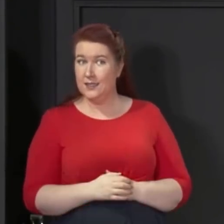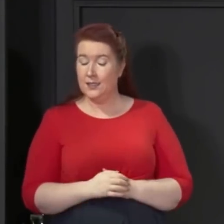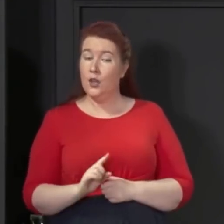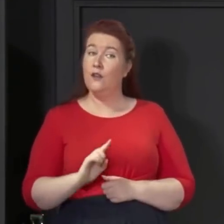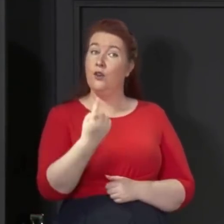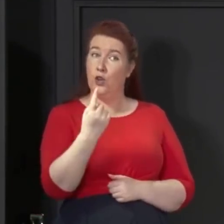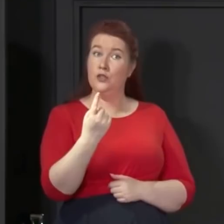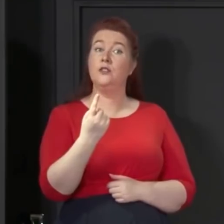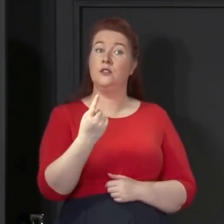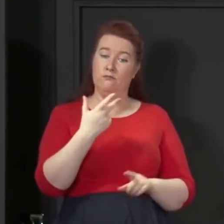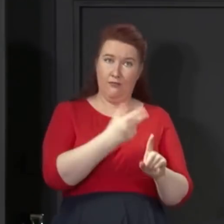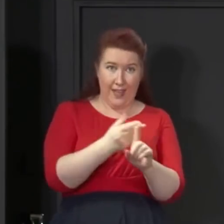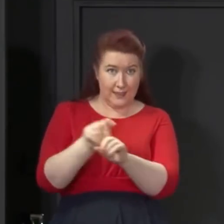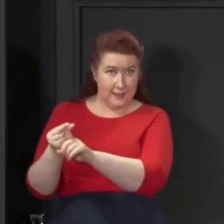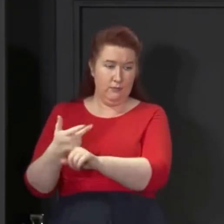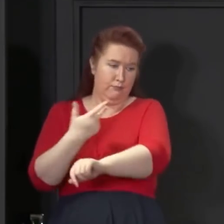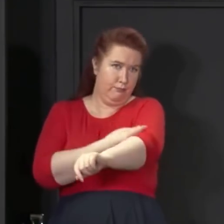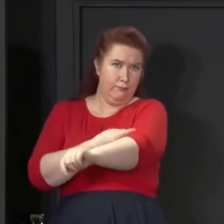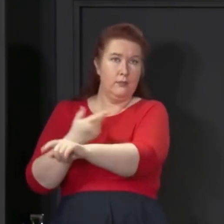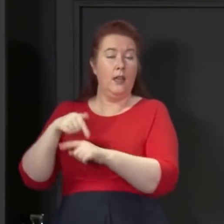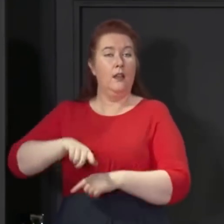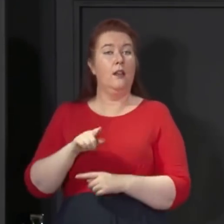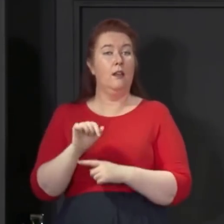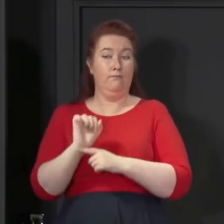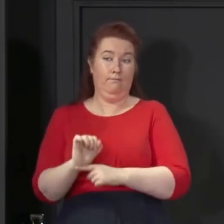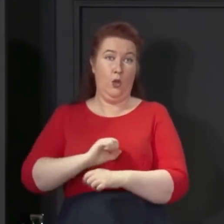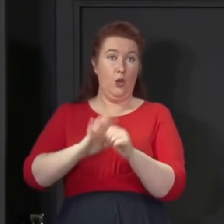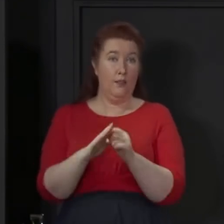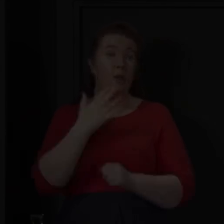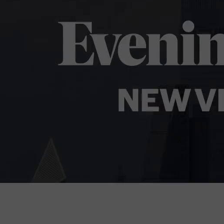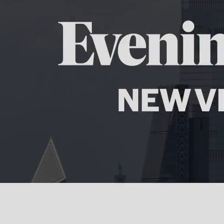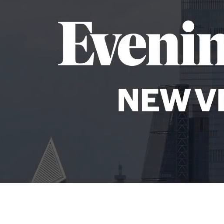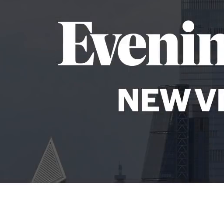vaccines against COVID will be administered in Scotland on Tuesday the 8th of December.